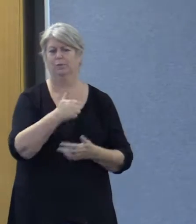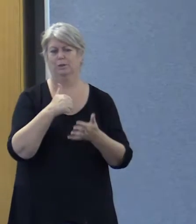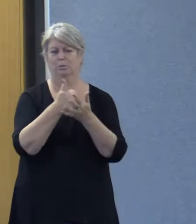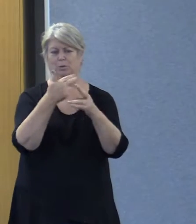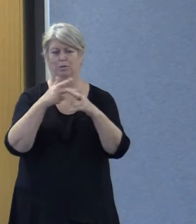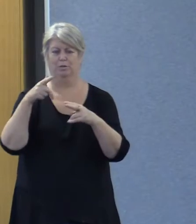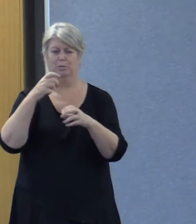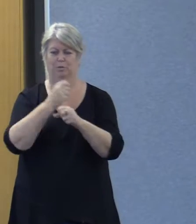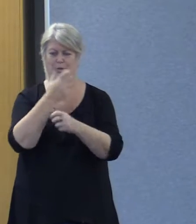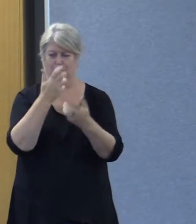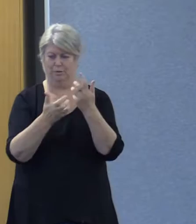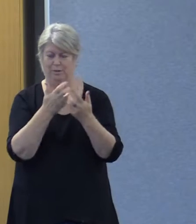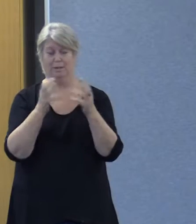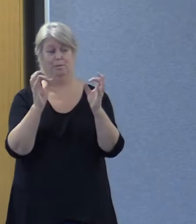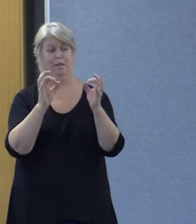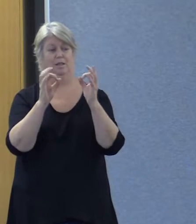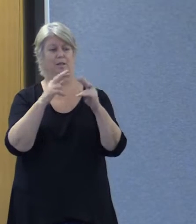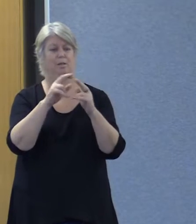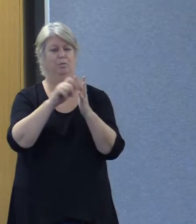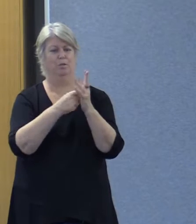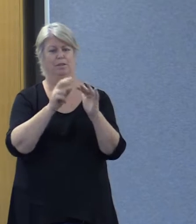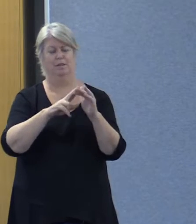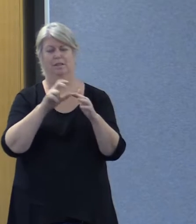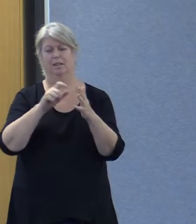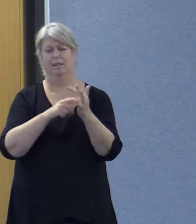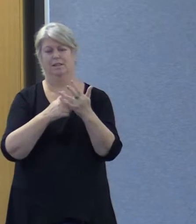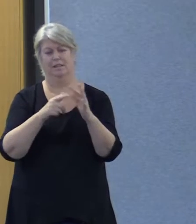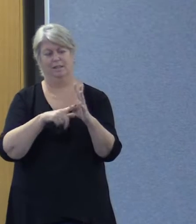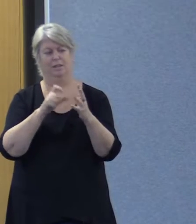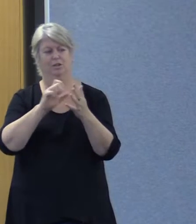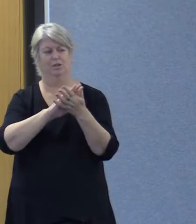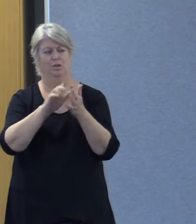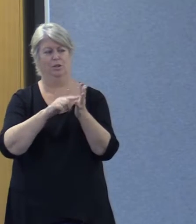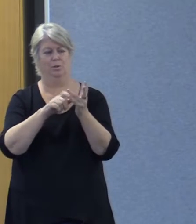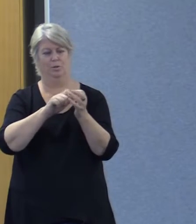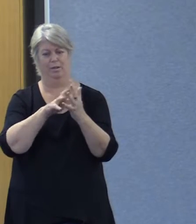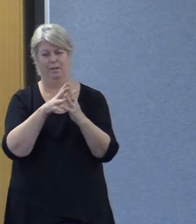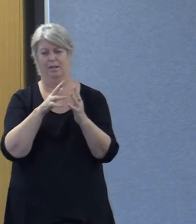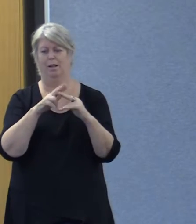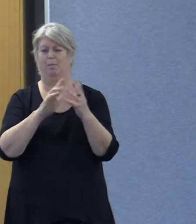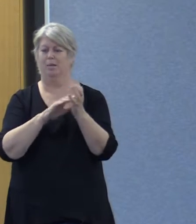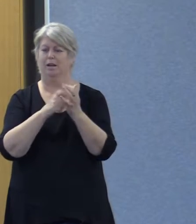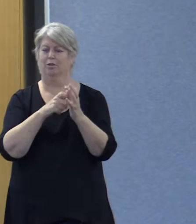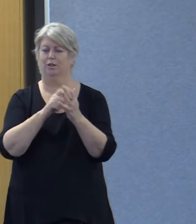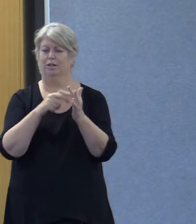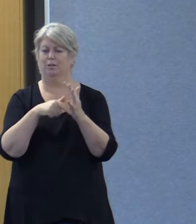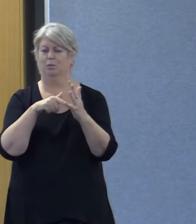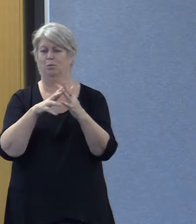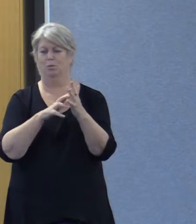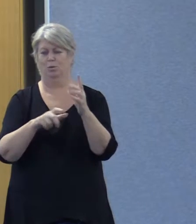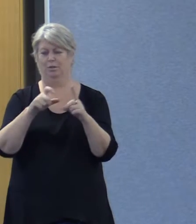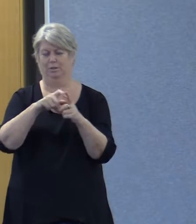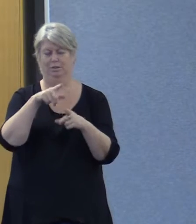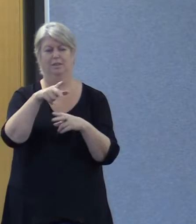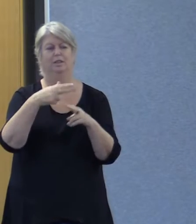and to particularly to thank Professor Leslie Chenoweth and Dr Margaret Ward for their support and ongoing commitment to the